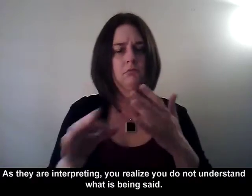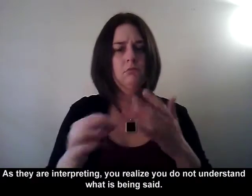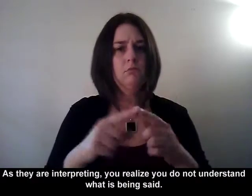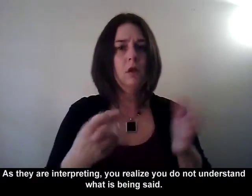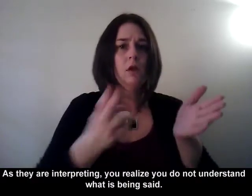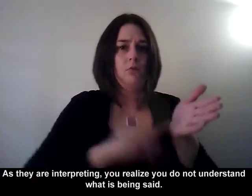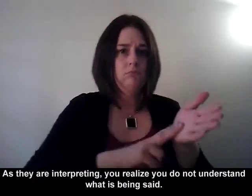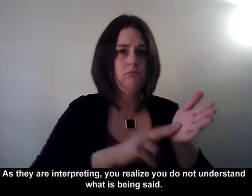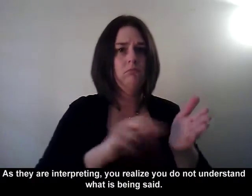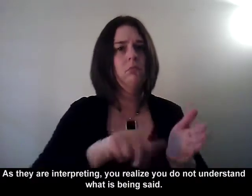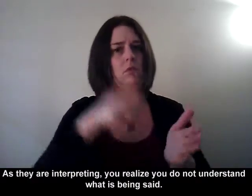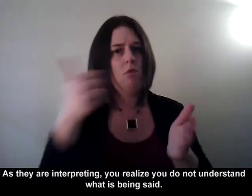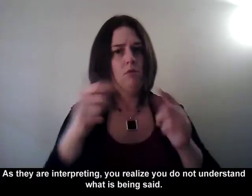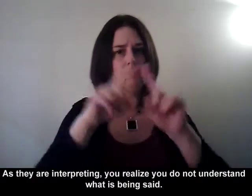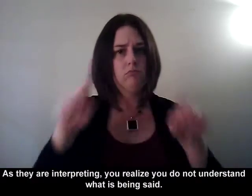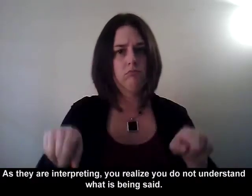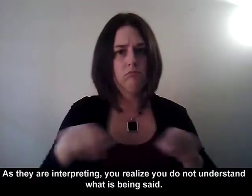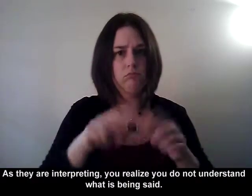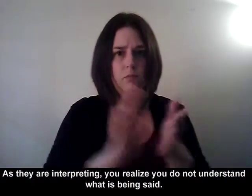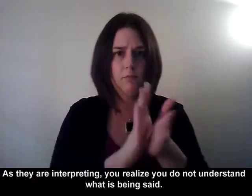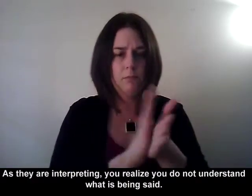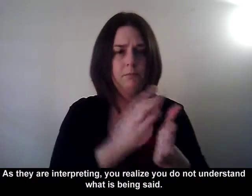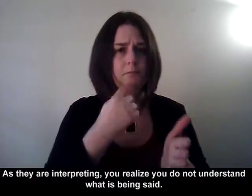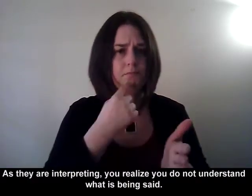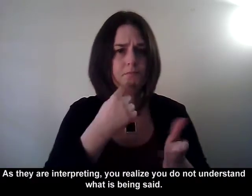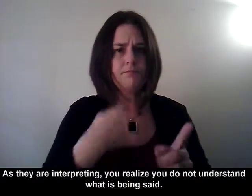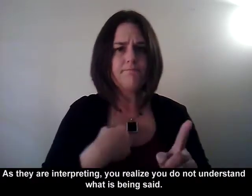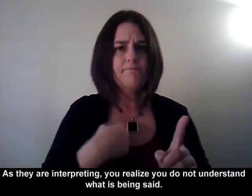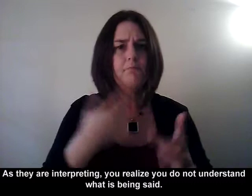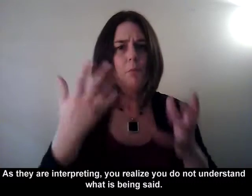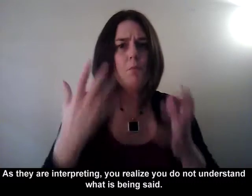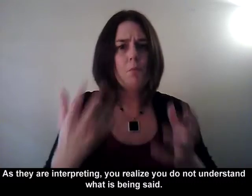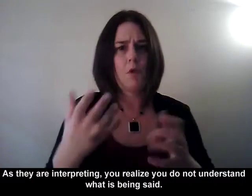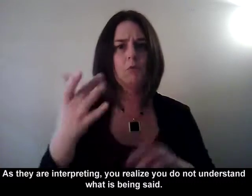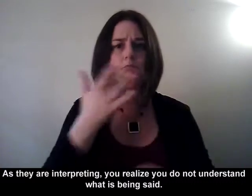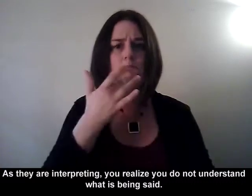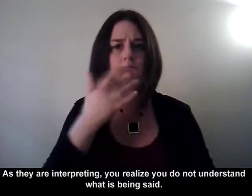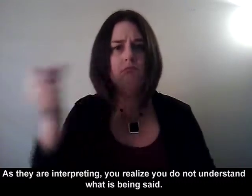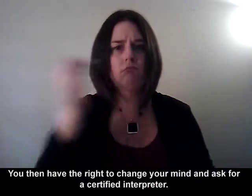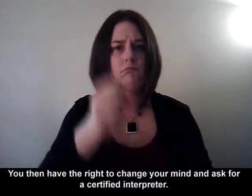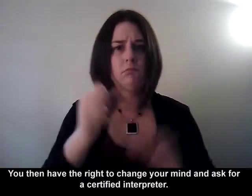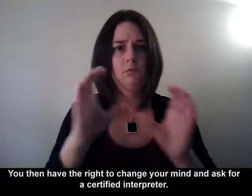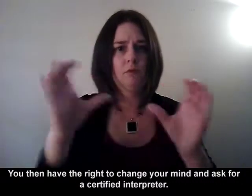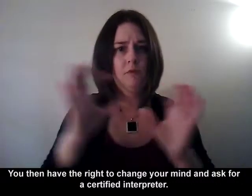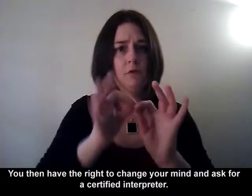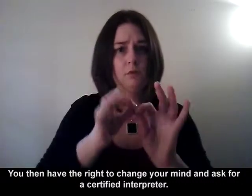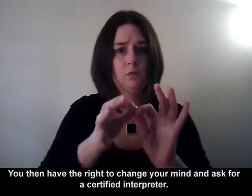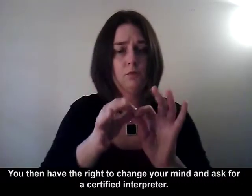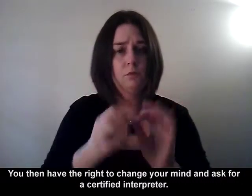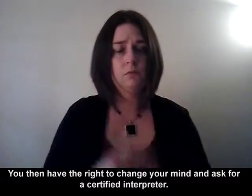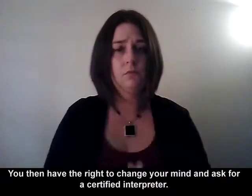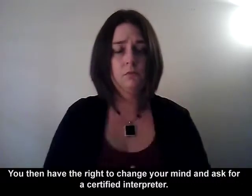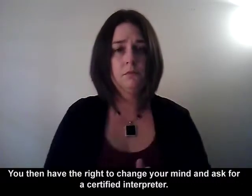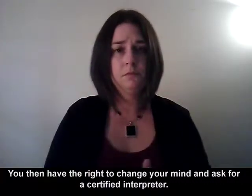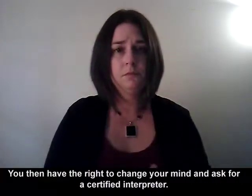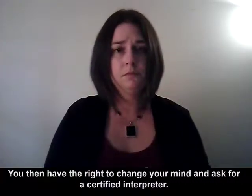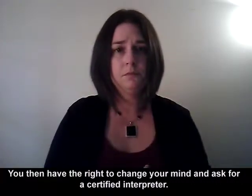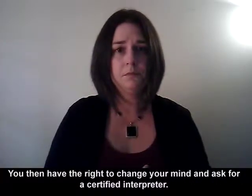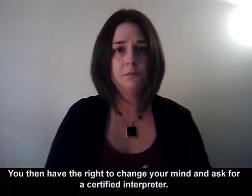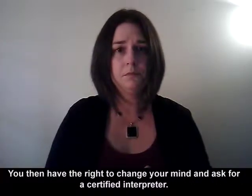As they are interpreting, you realize you do not understand what is being said. You then have the right to change your mind and ask